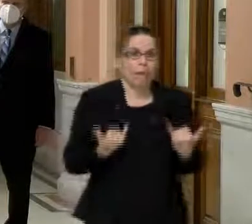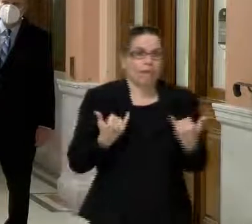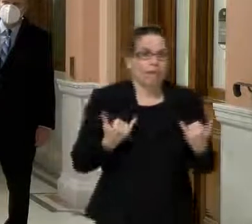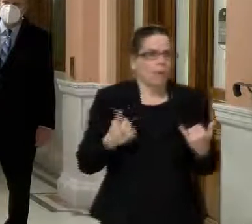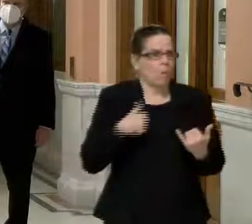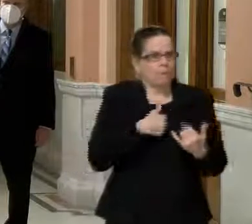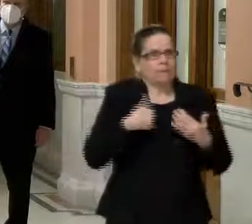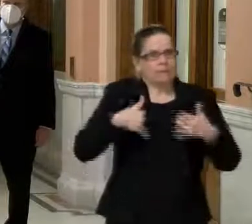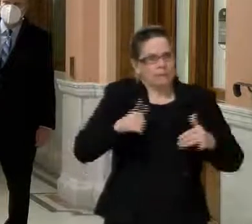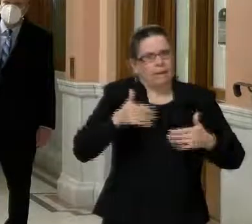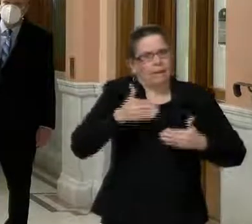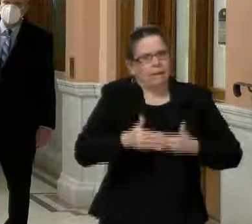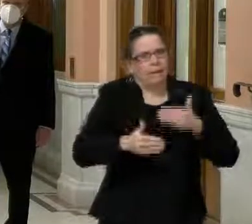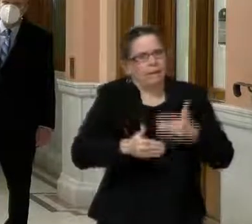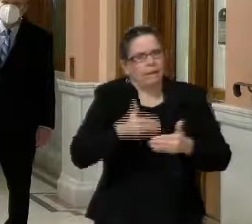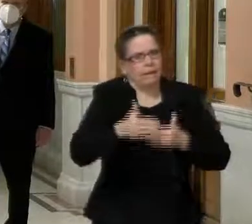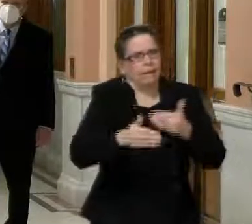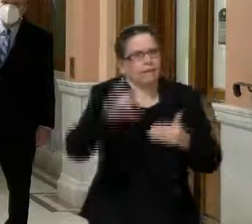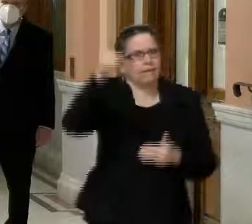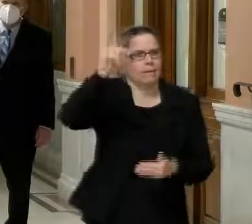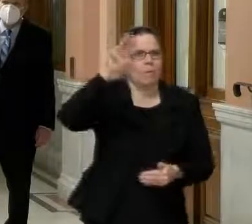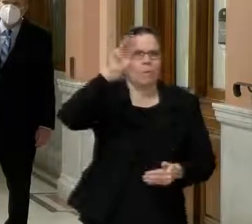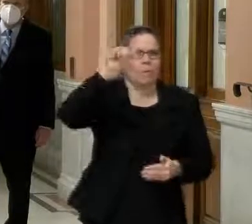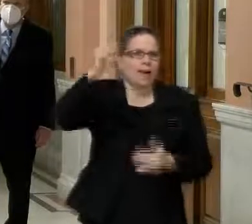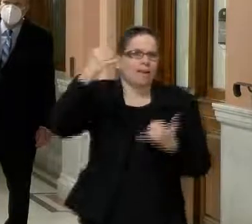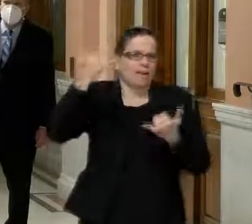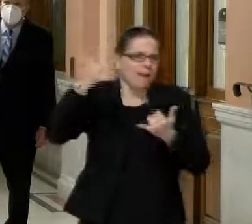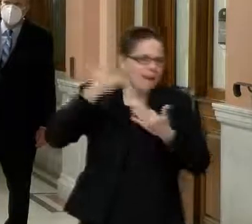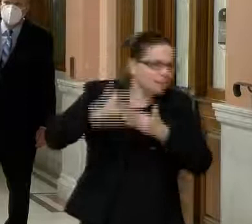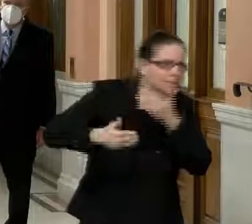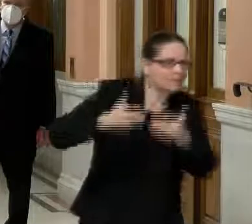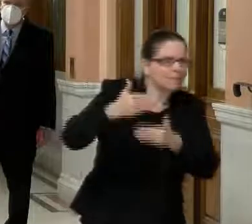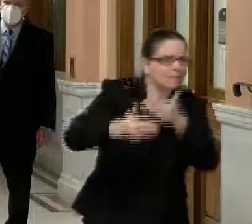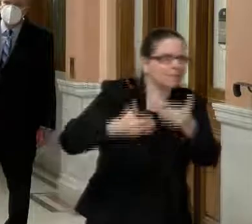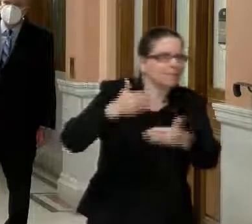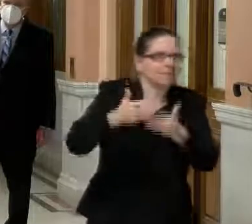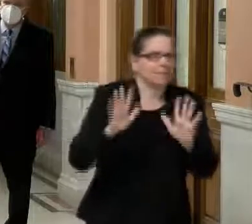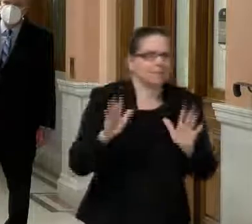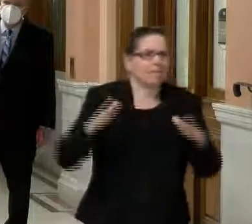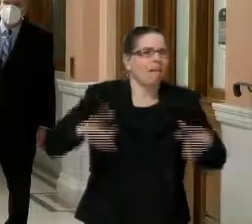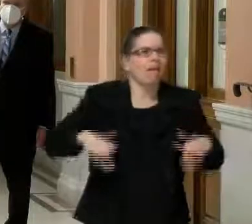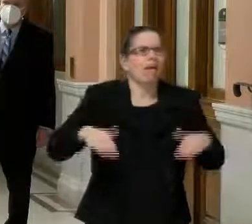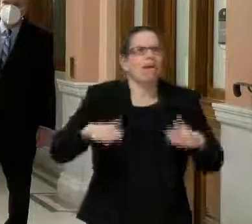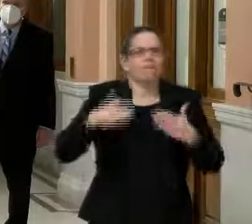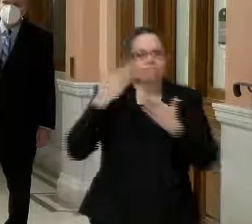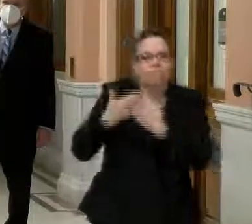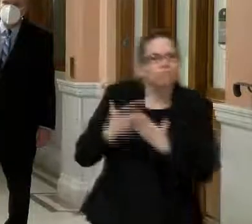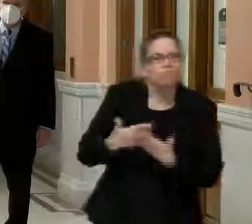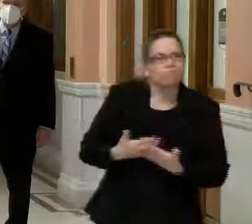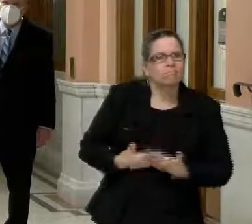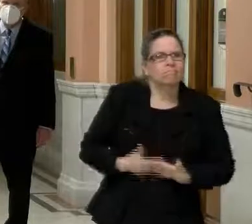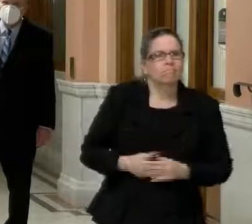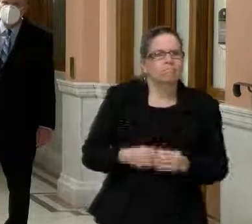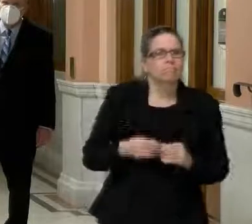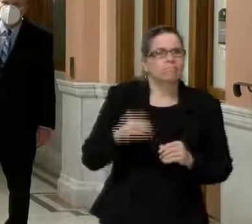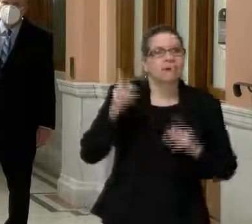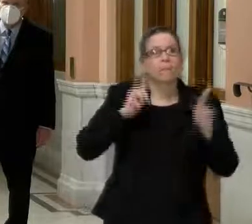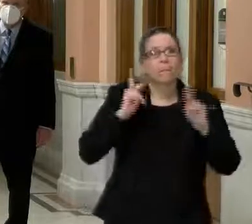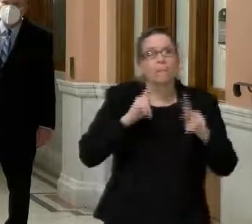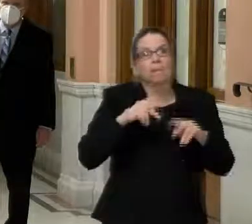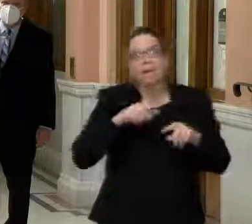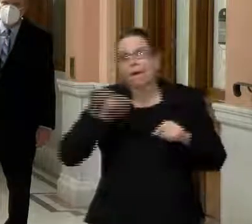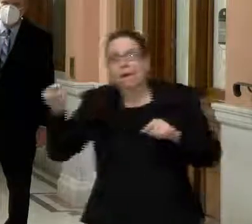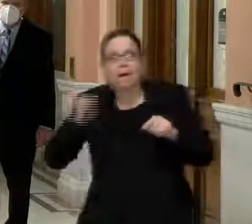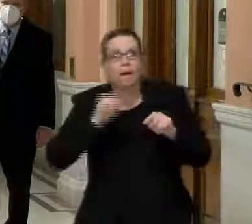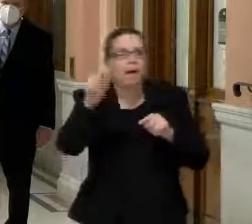the UMass group. And we're going to help them any way we can, especially if we do hear about people that have traveled and those kind of things in